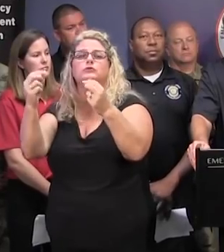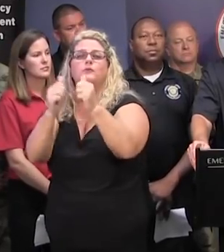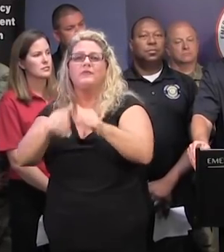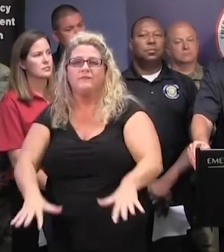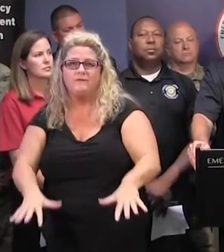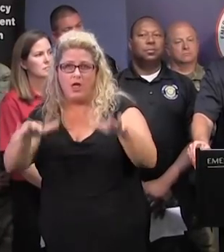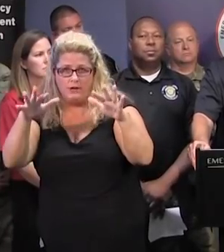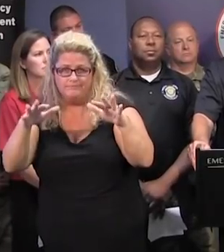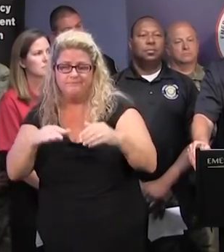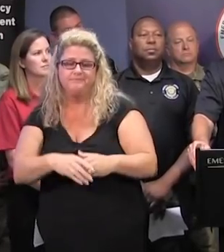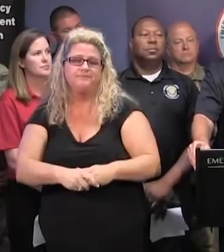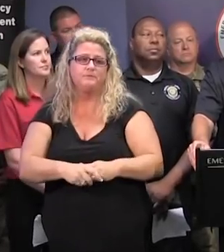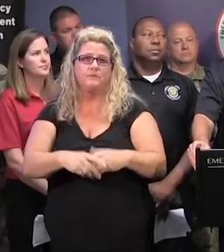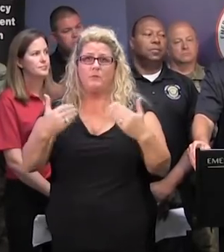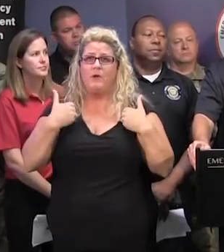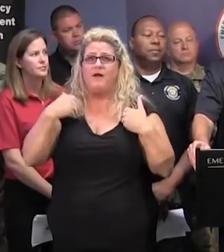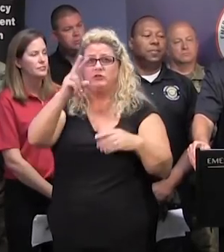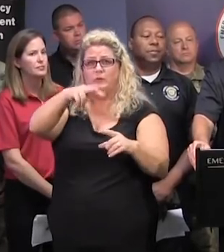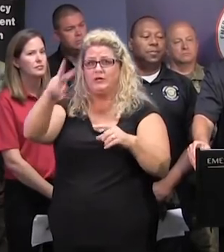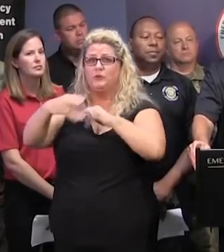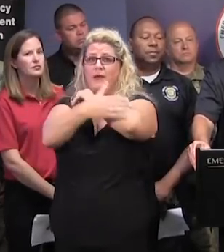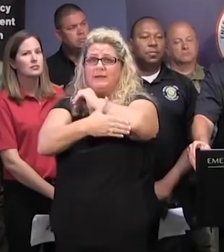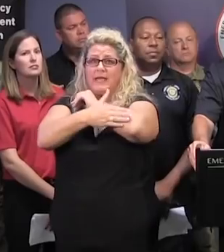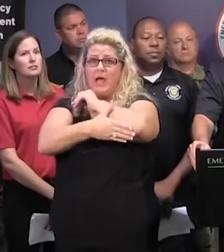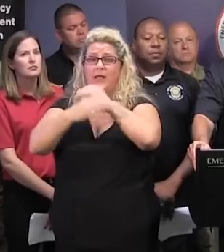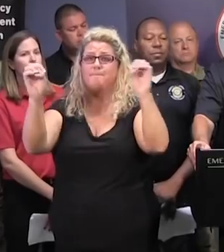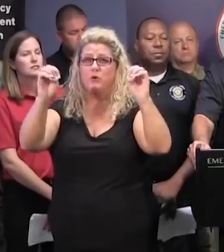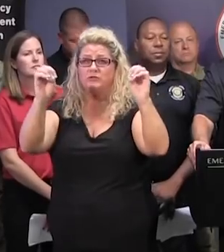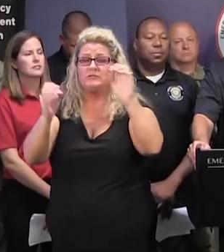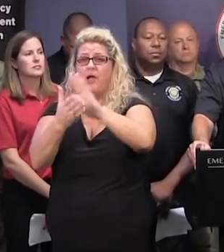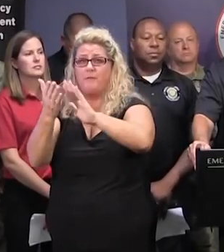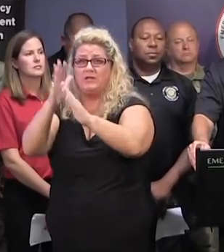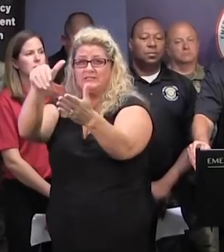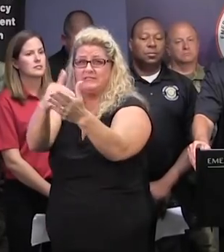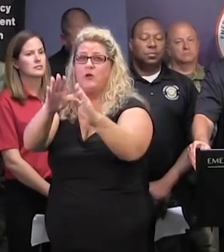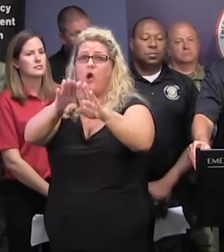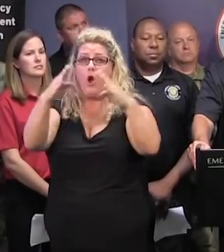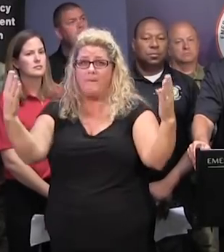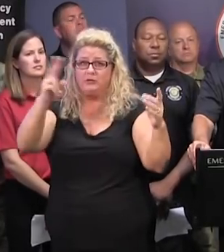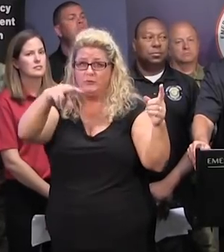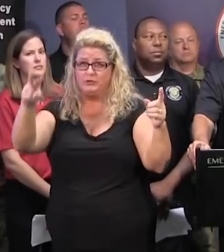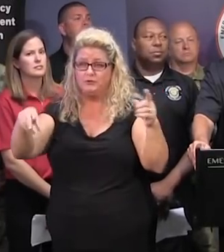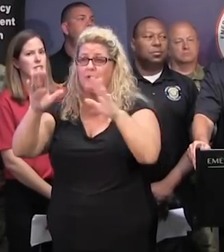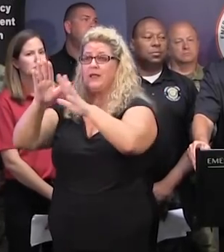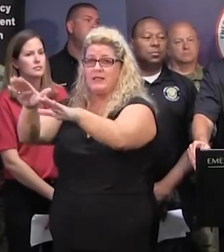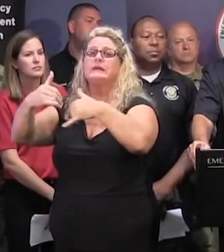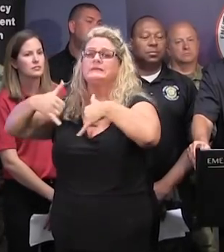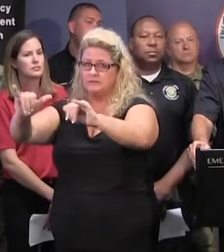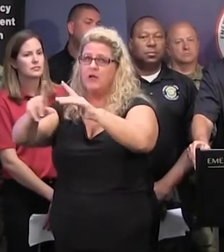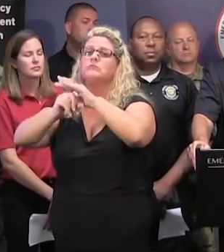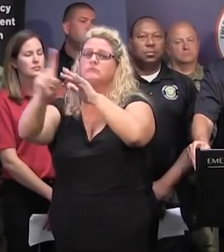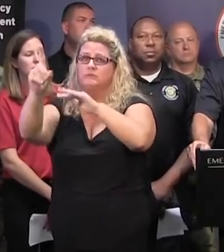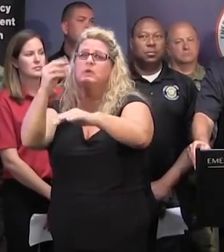the county level, there are 22 county emergency operation centers that are open, and their primary focus continues to be evacuation